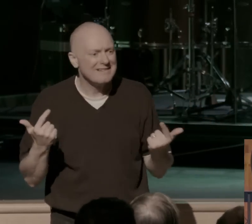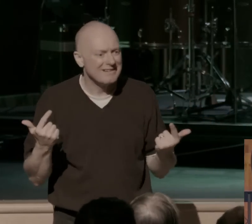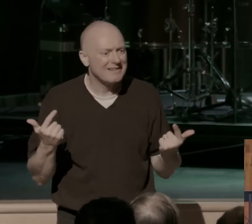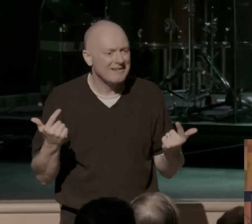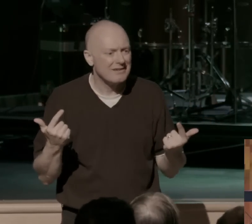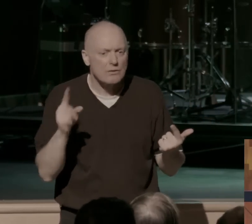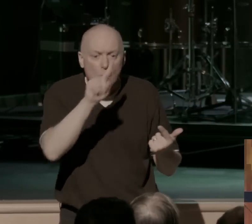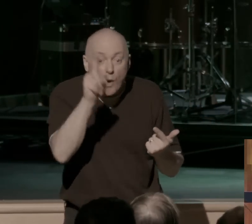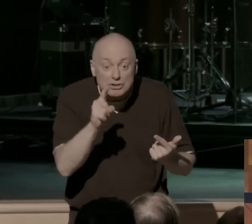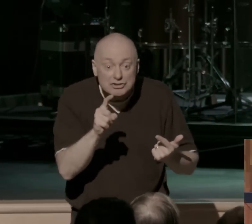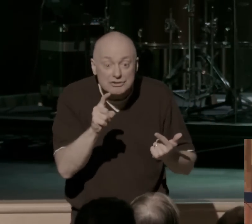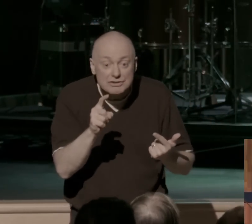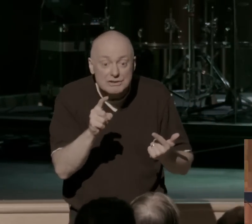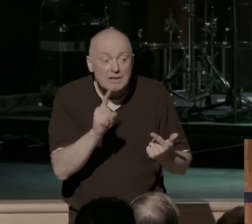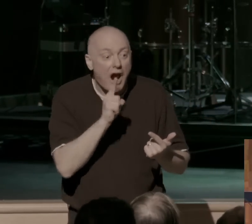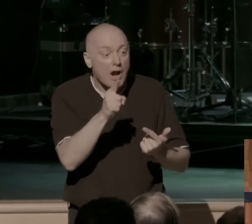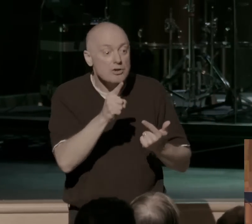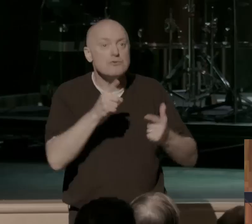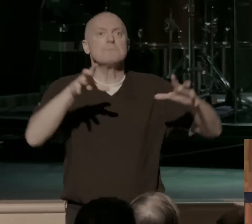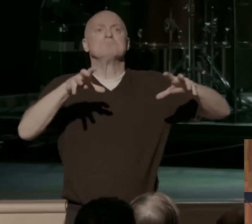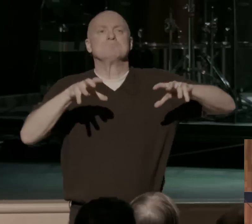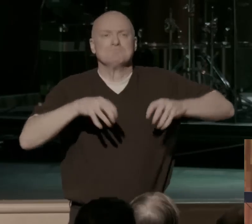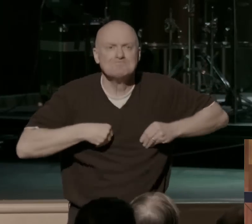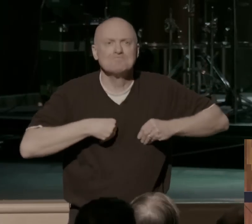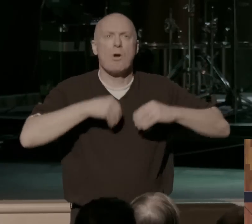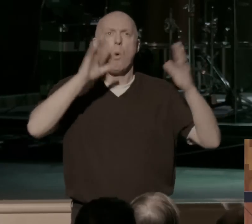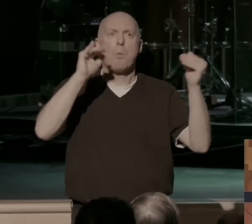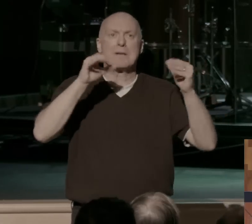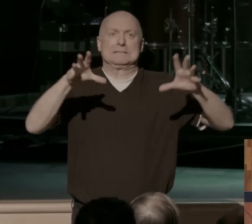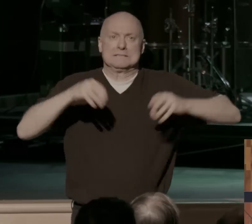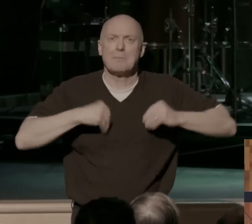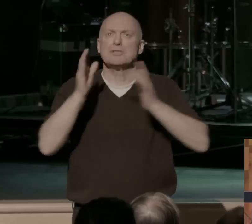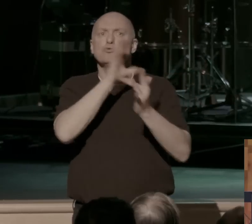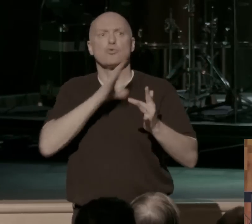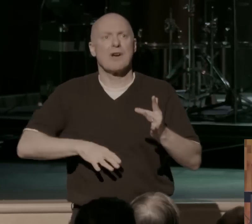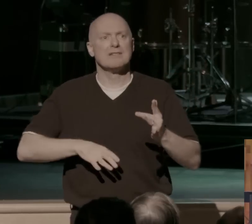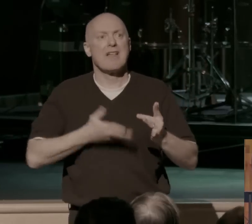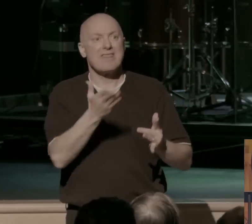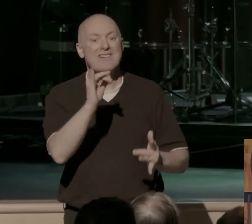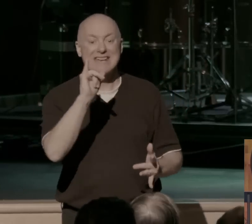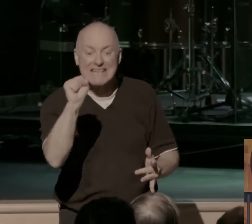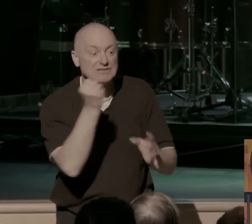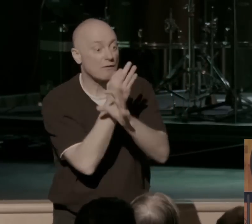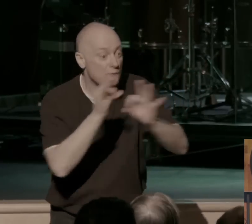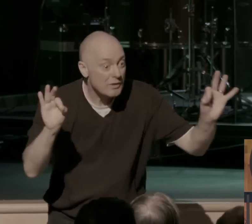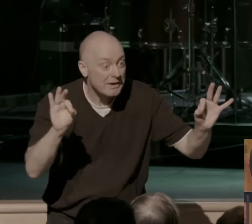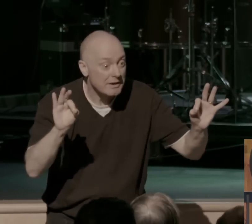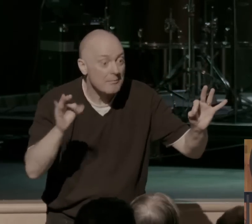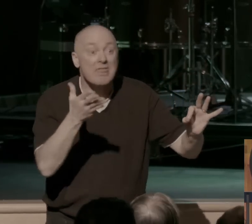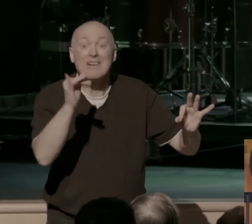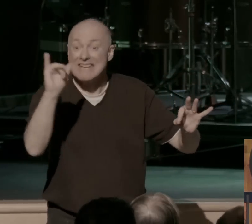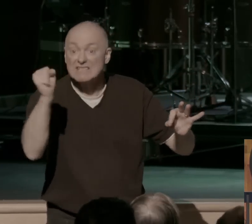The question is, are you embracing this hope? Are you embracing Jesus Christ? Because there is freedom. There is freedom.